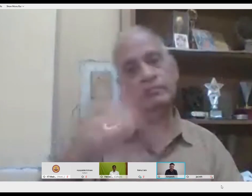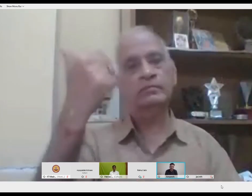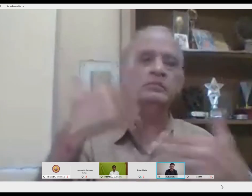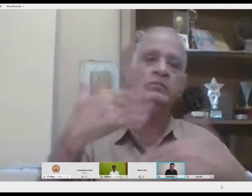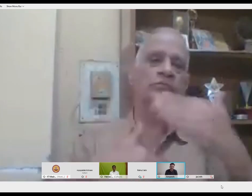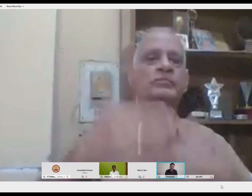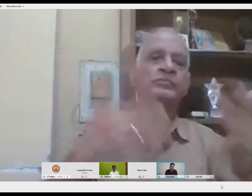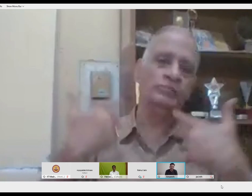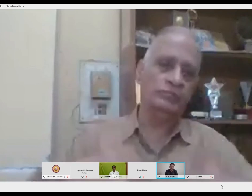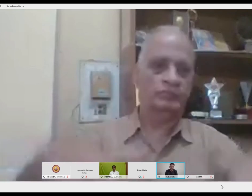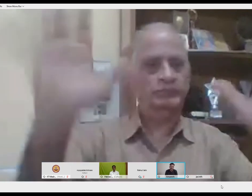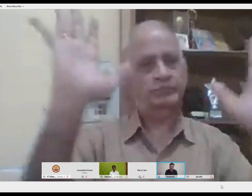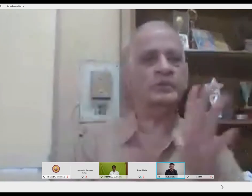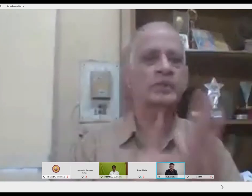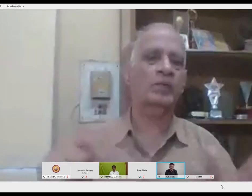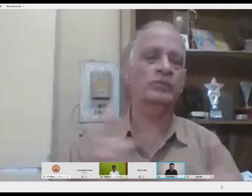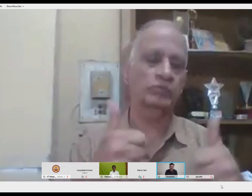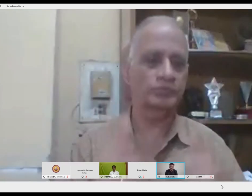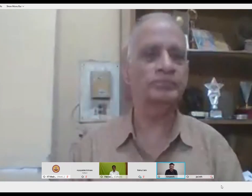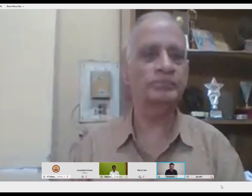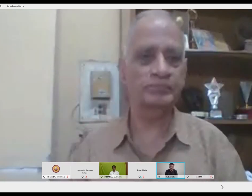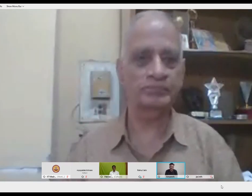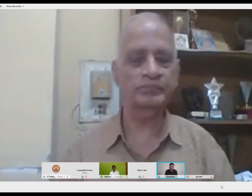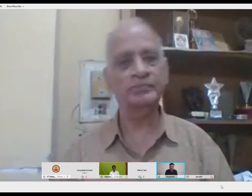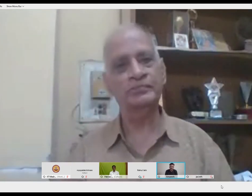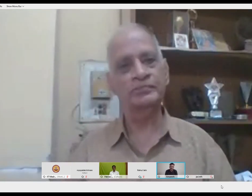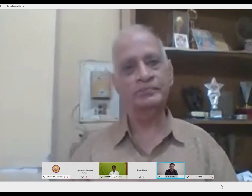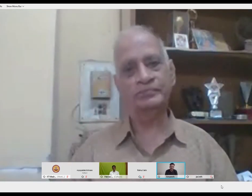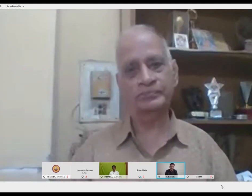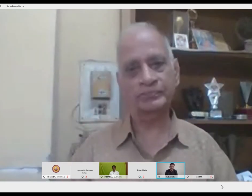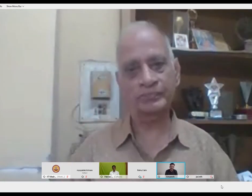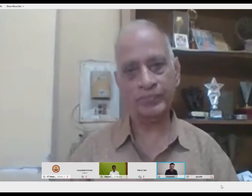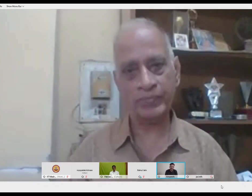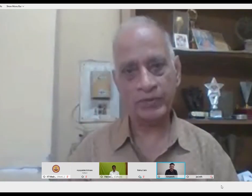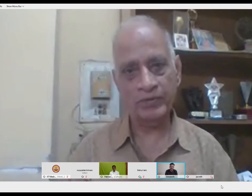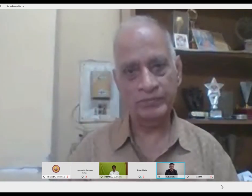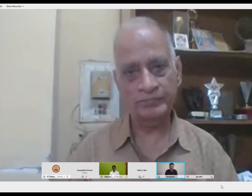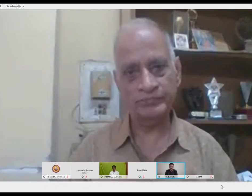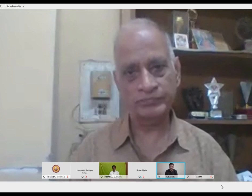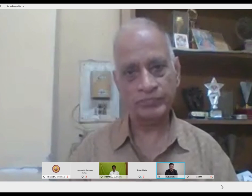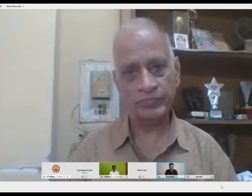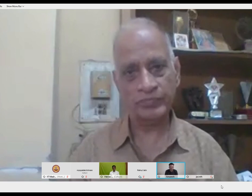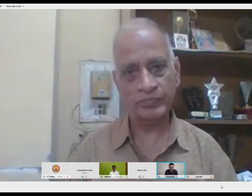So if sign language is made as an official language language, then a lot of issues can be resolved.